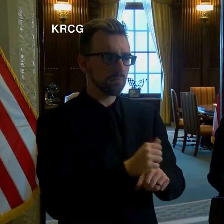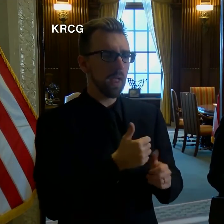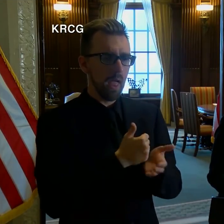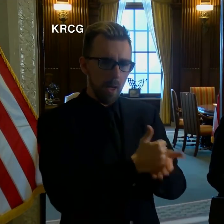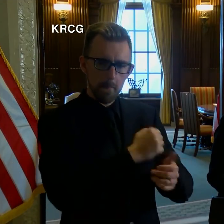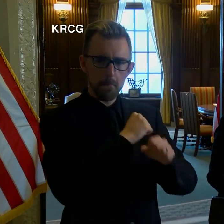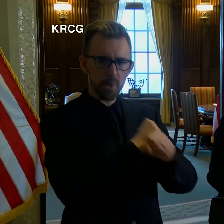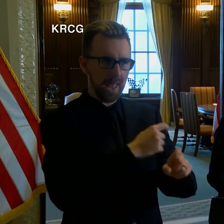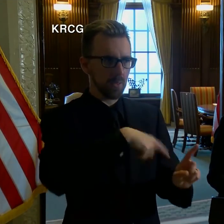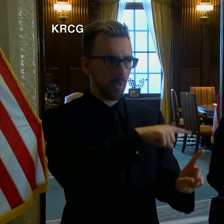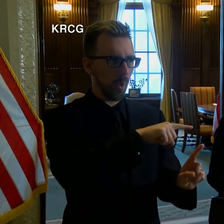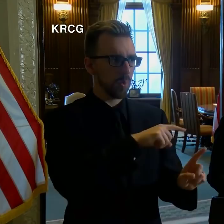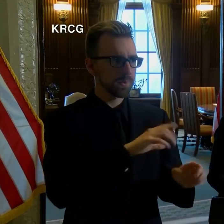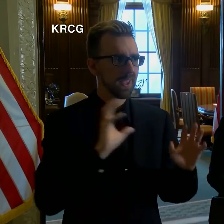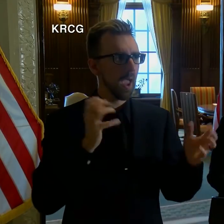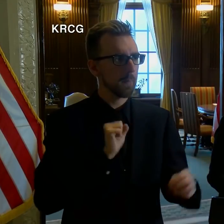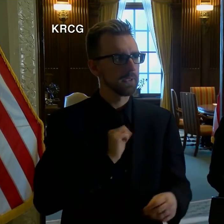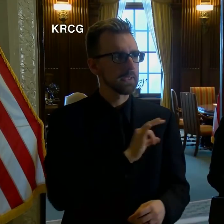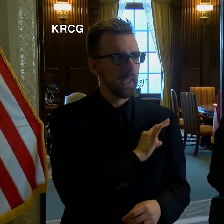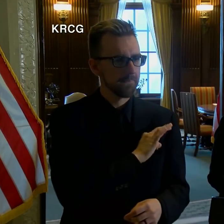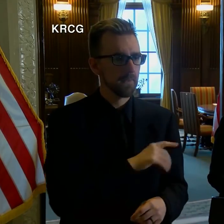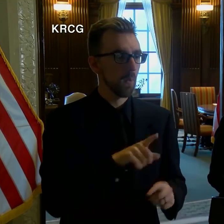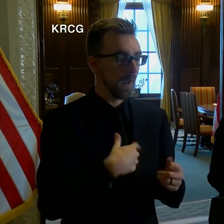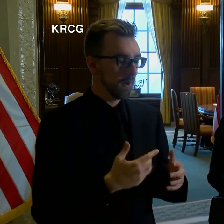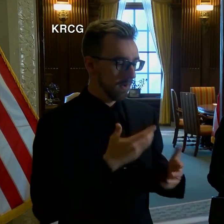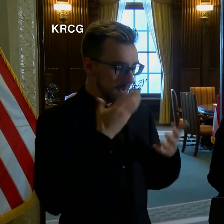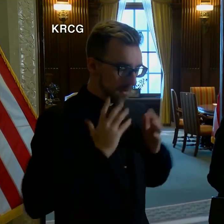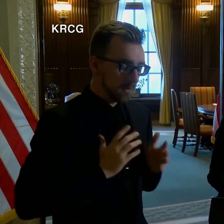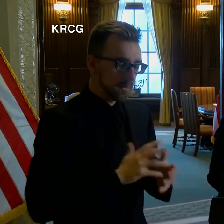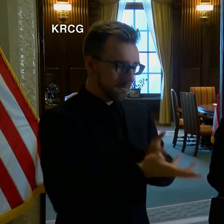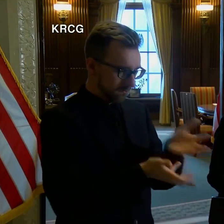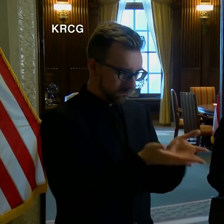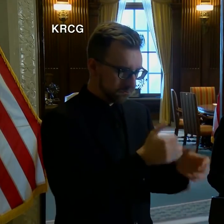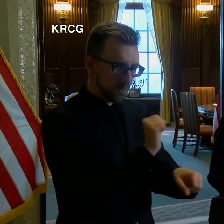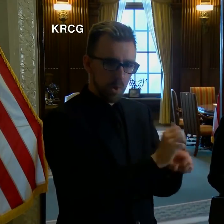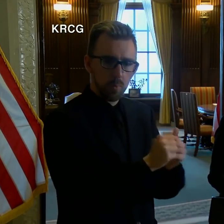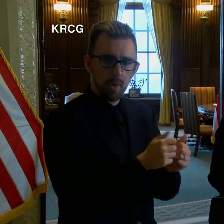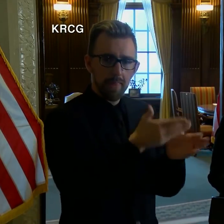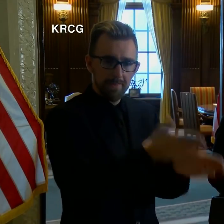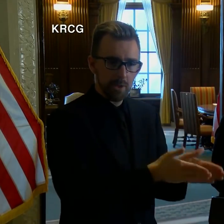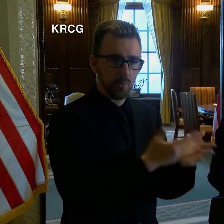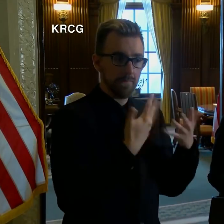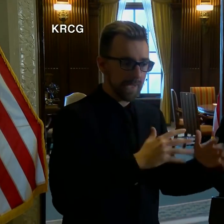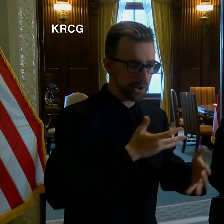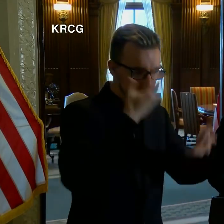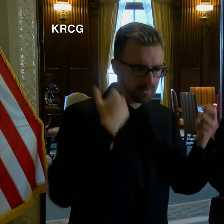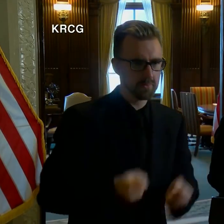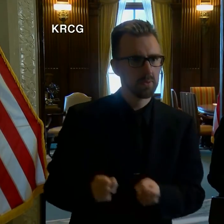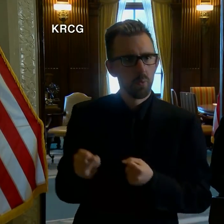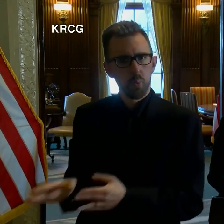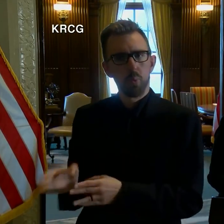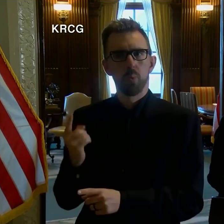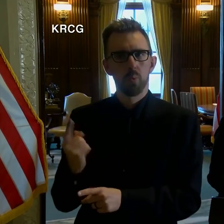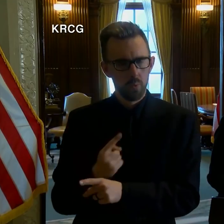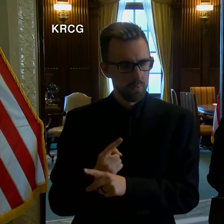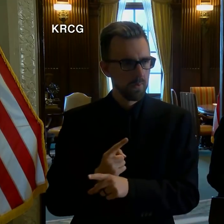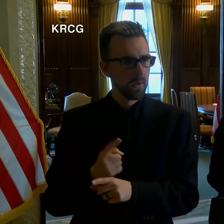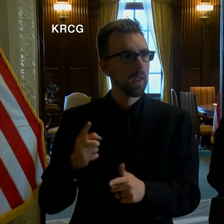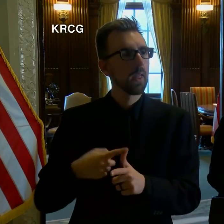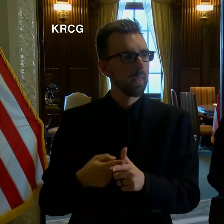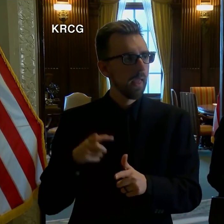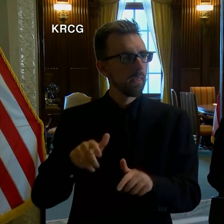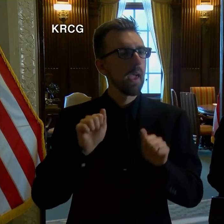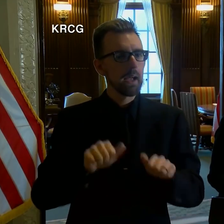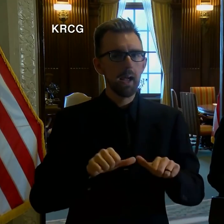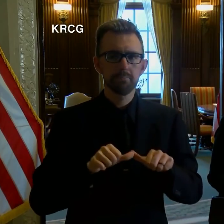responders. They must discard it properly upon completion of the call, and they will be eligible to